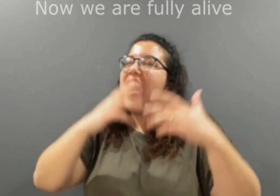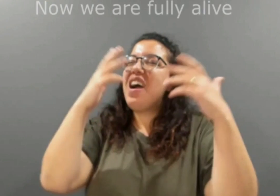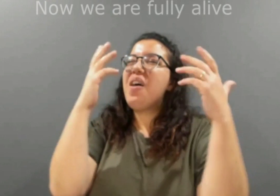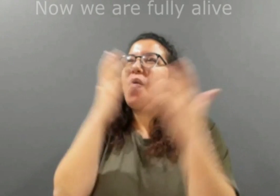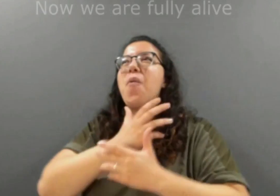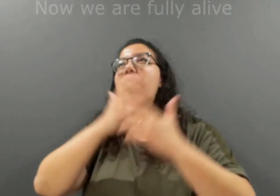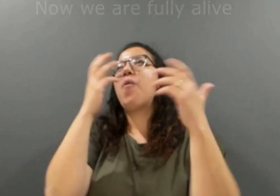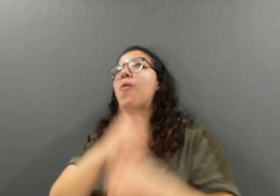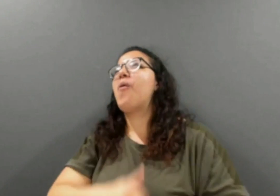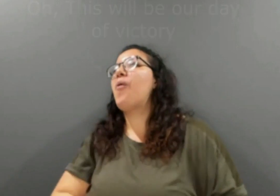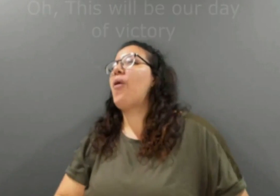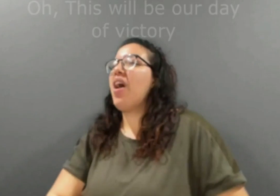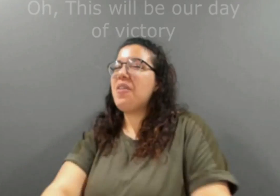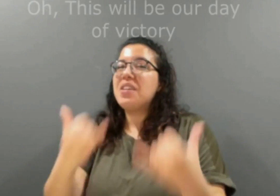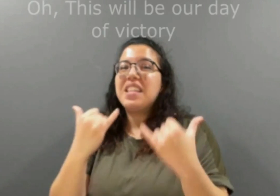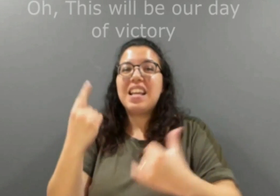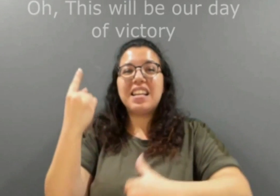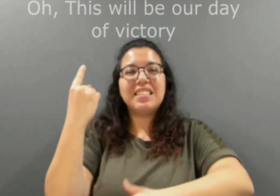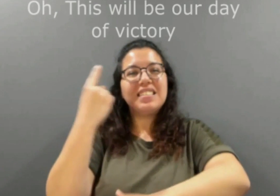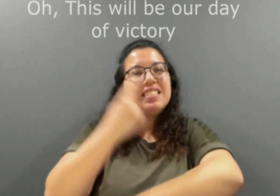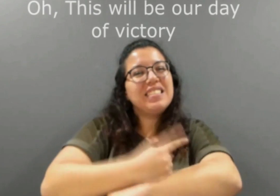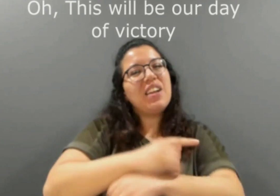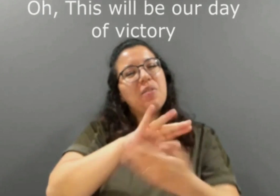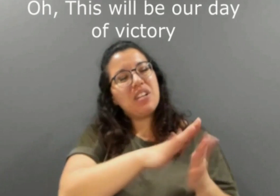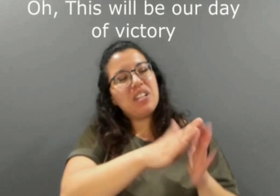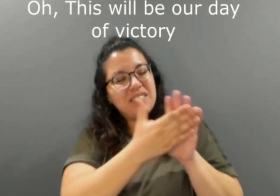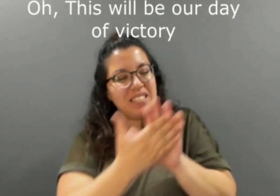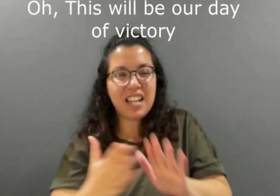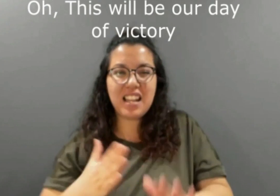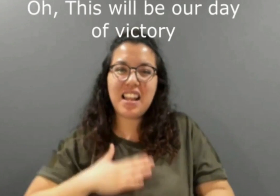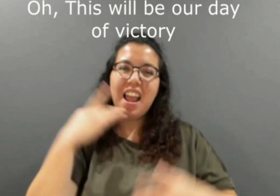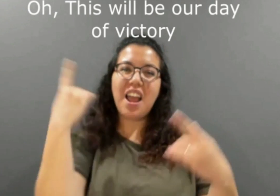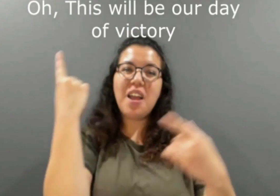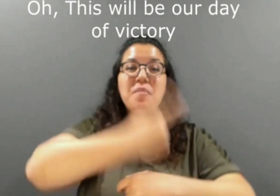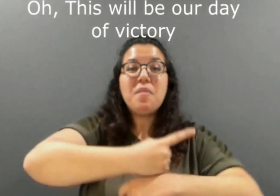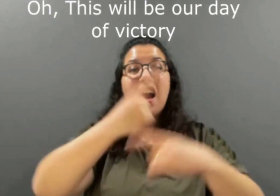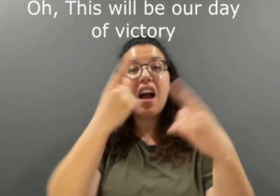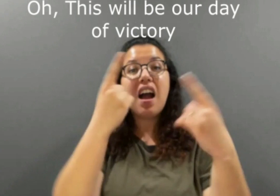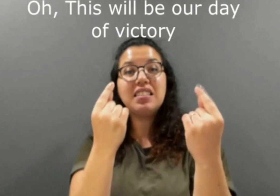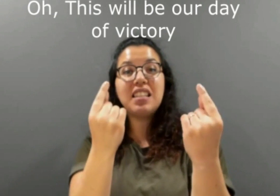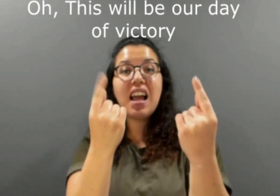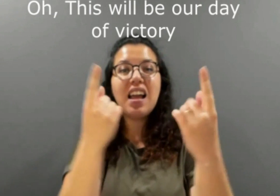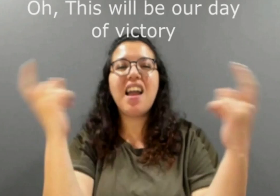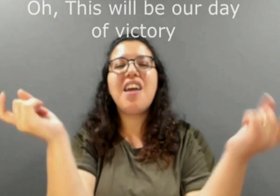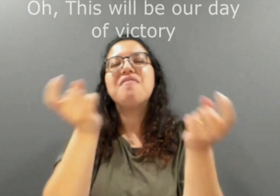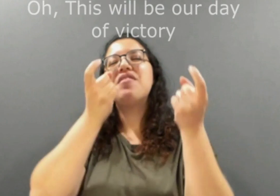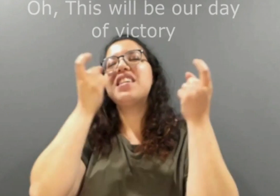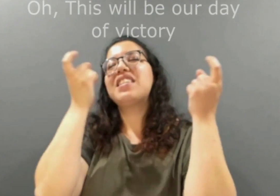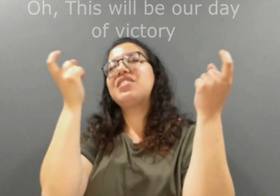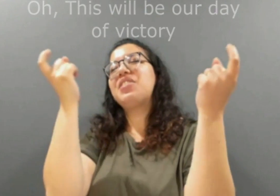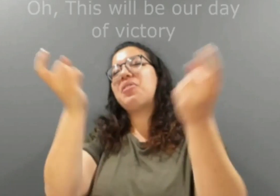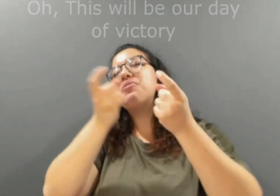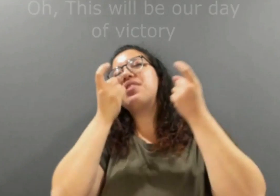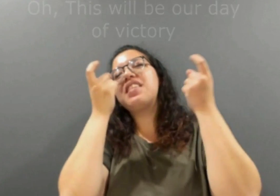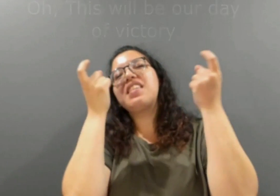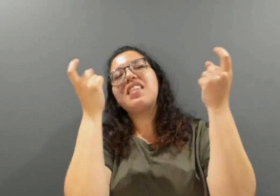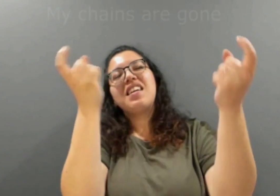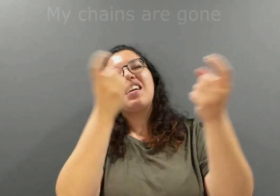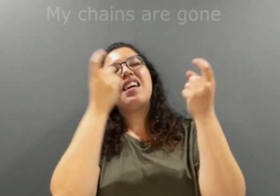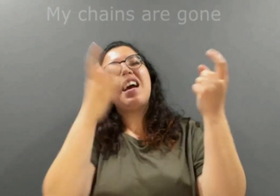Oh, this will be my day of victory My